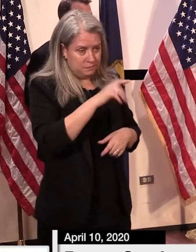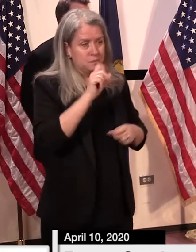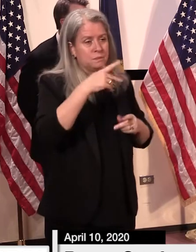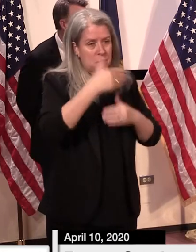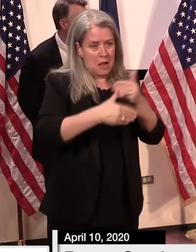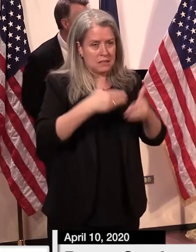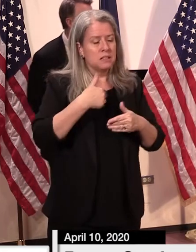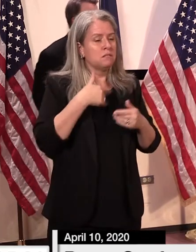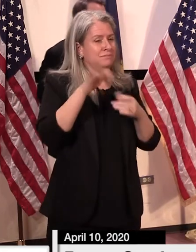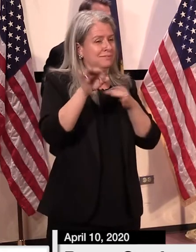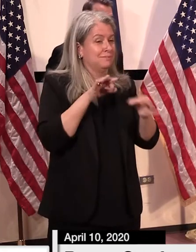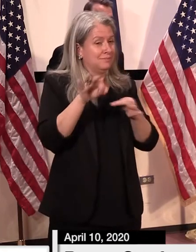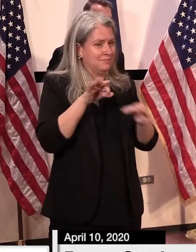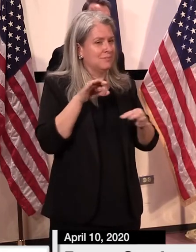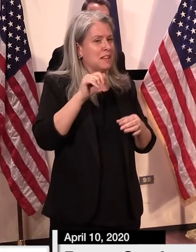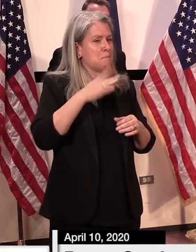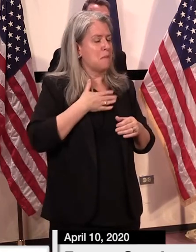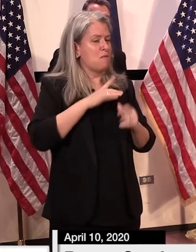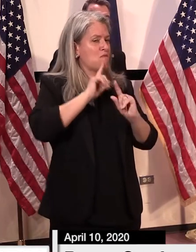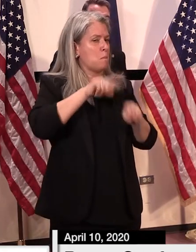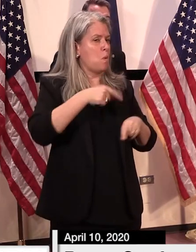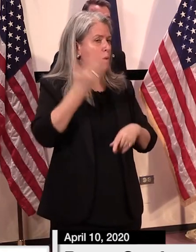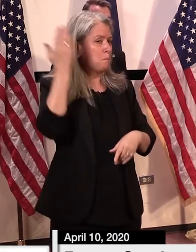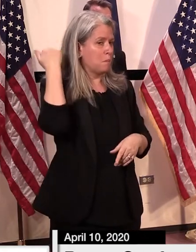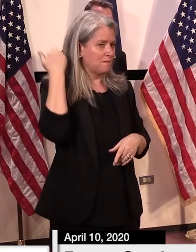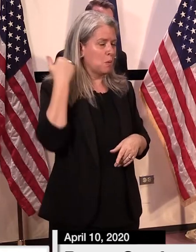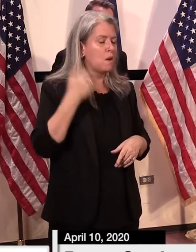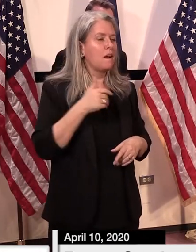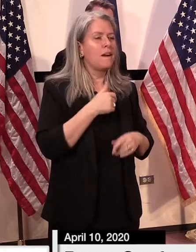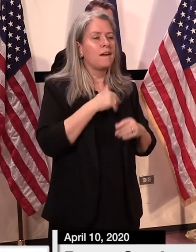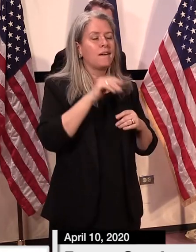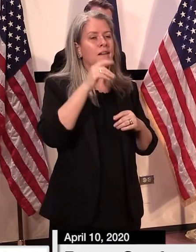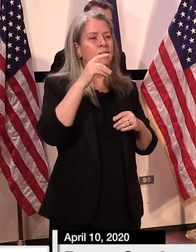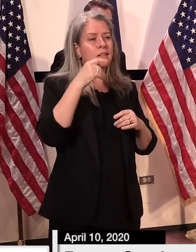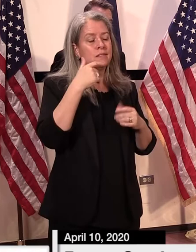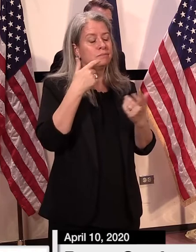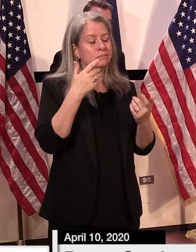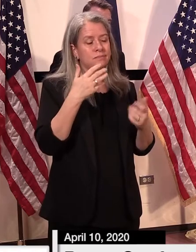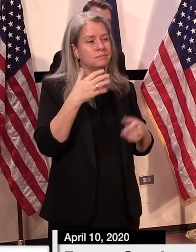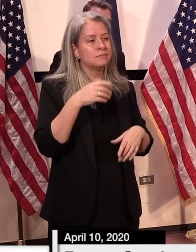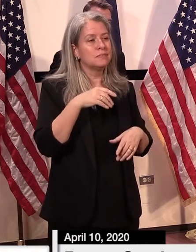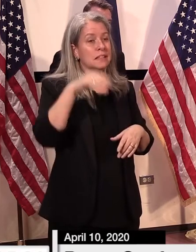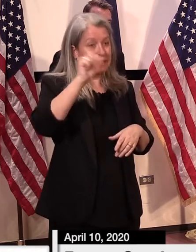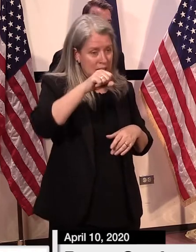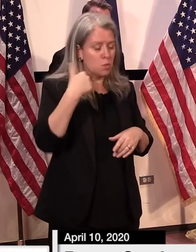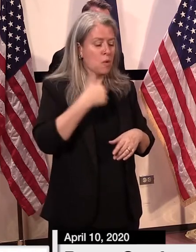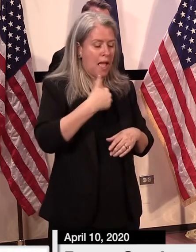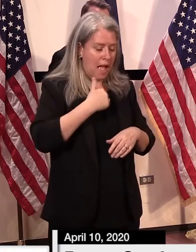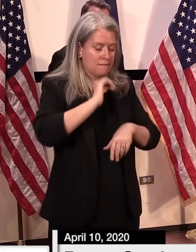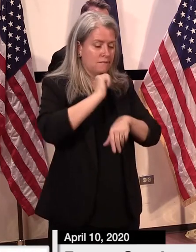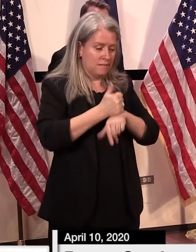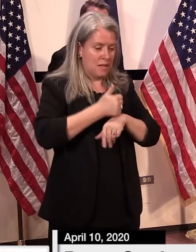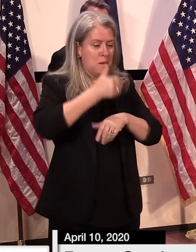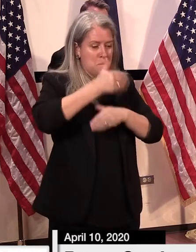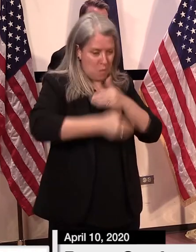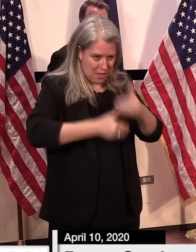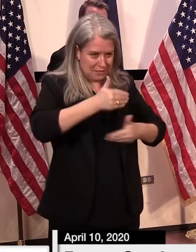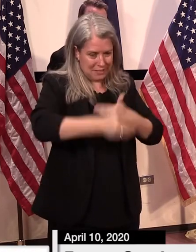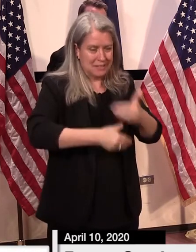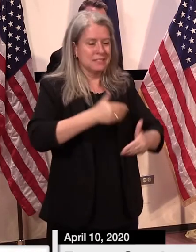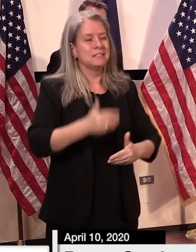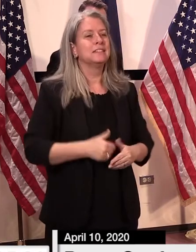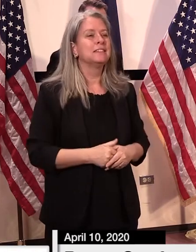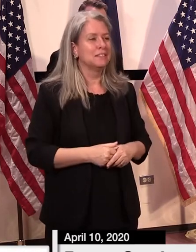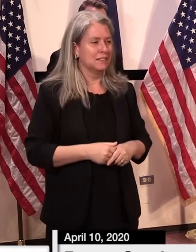earlier in terms of uh the various things that we've done i mean there is a process that has been